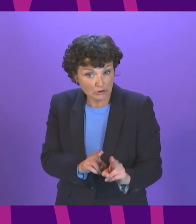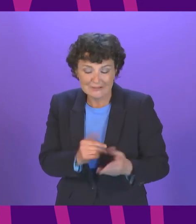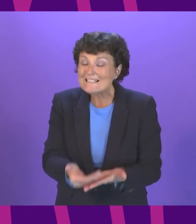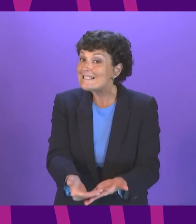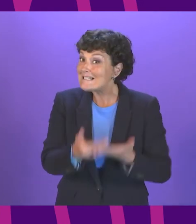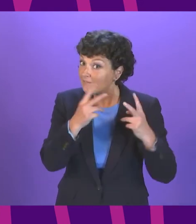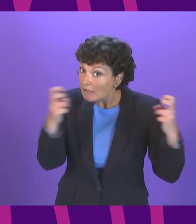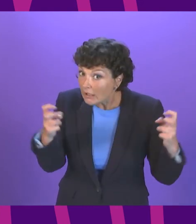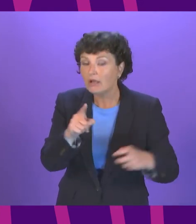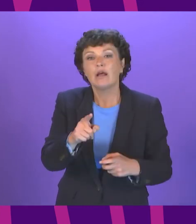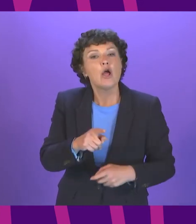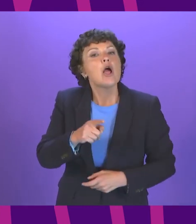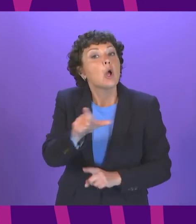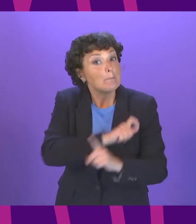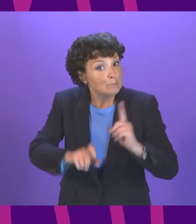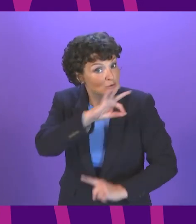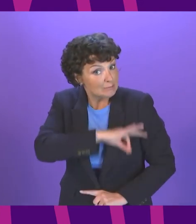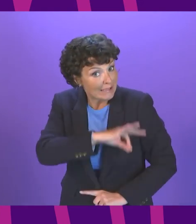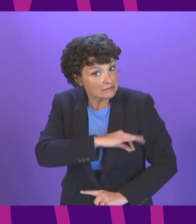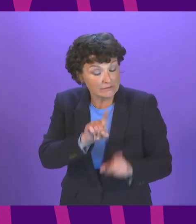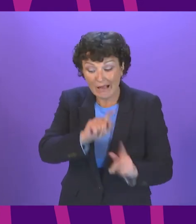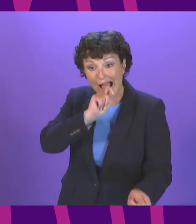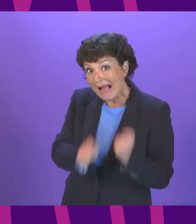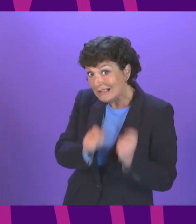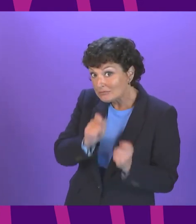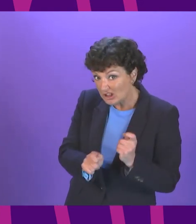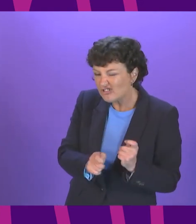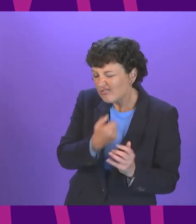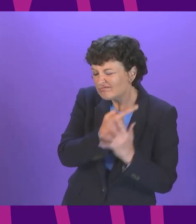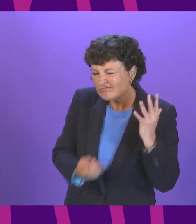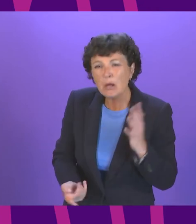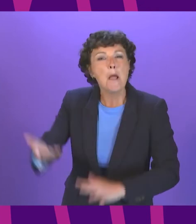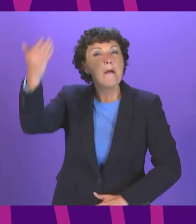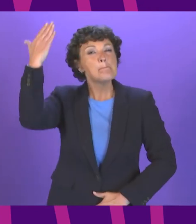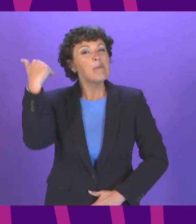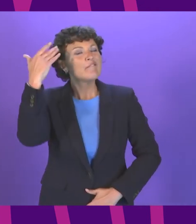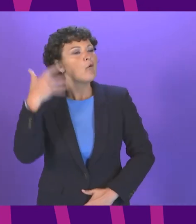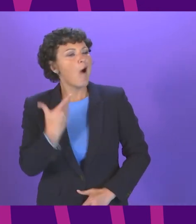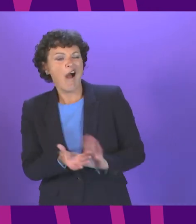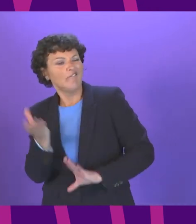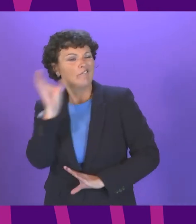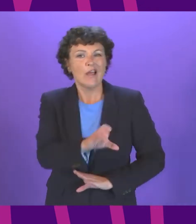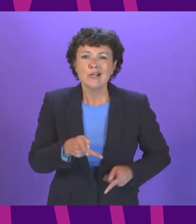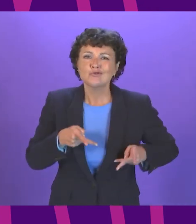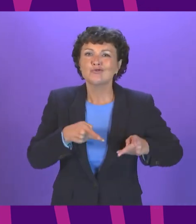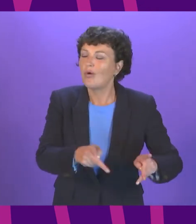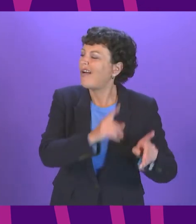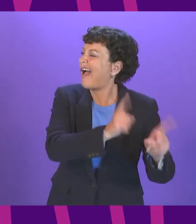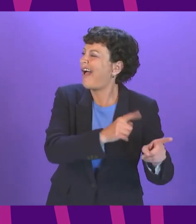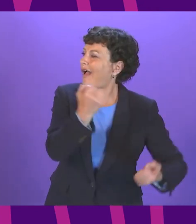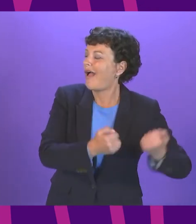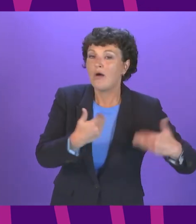and climate adaptation first and foremost the days of simply investing in roads that lock in car dependency are over